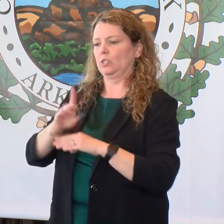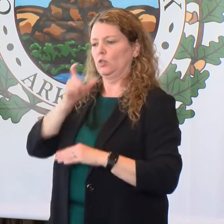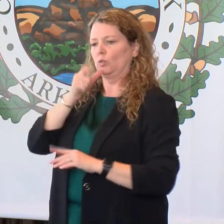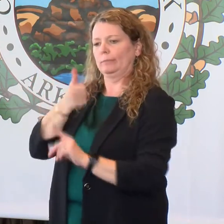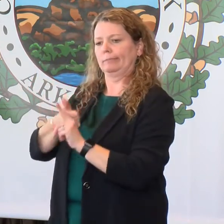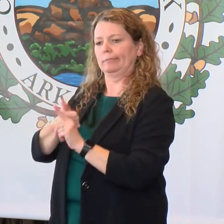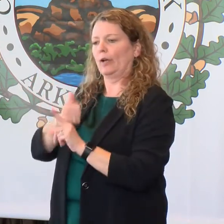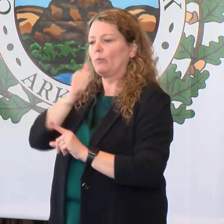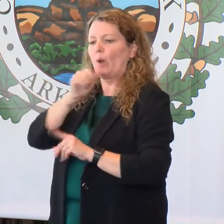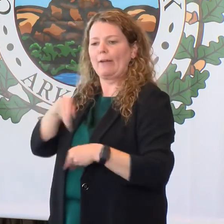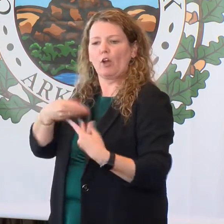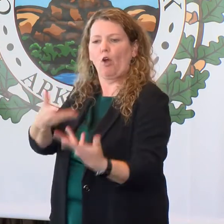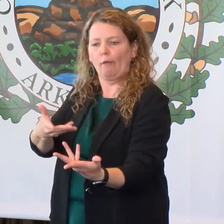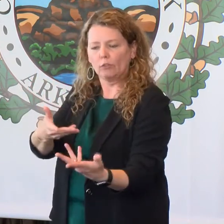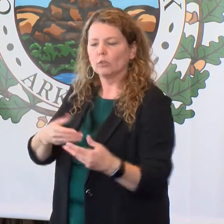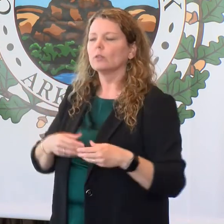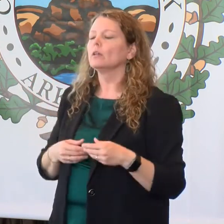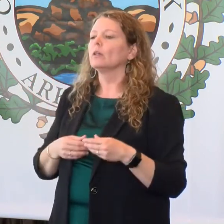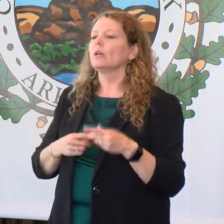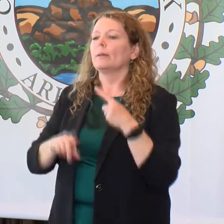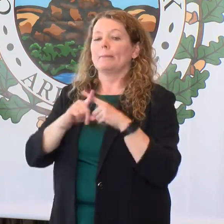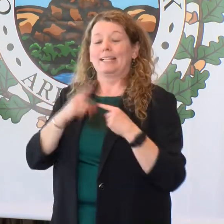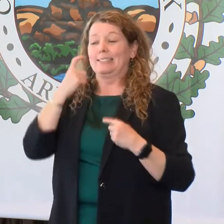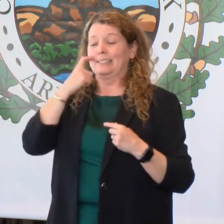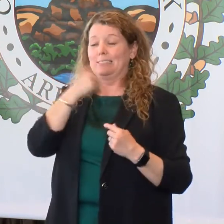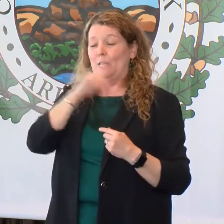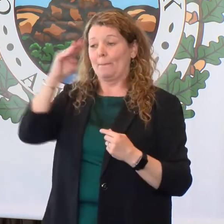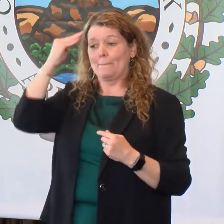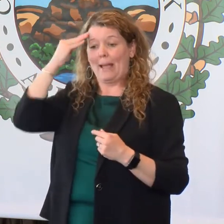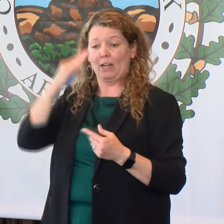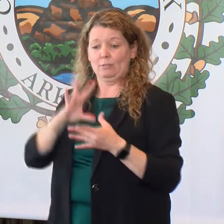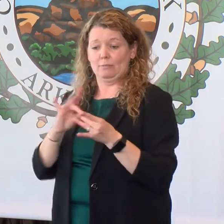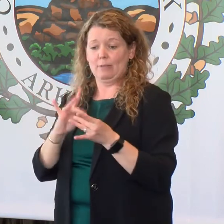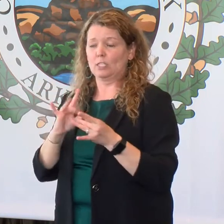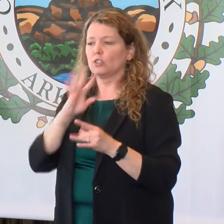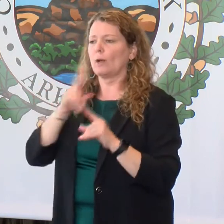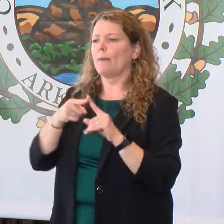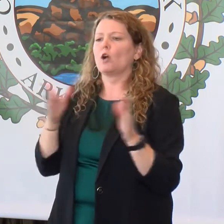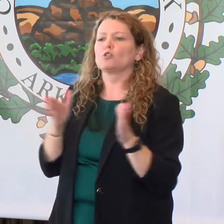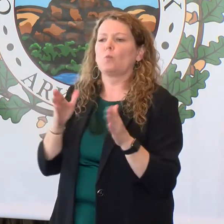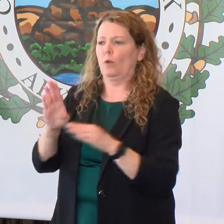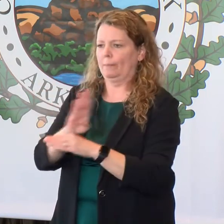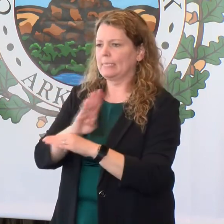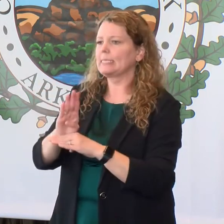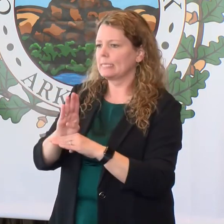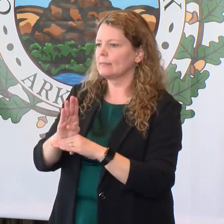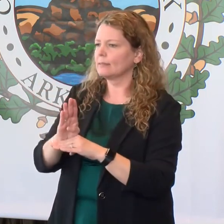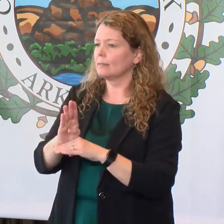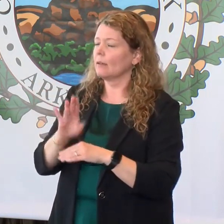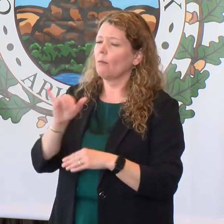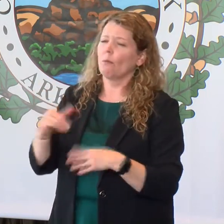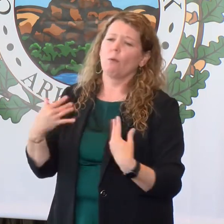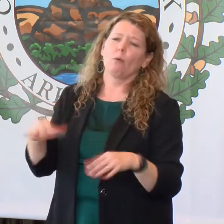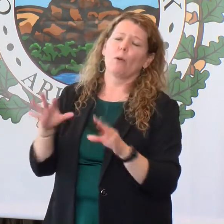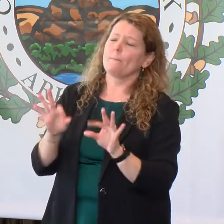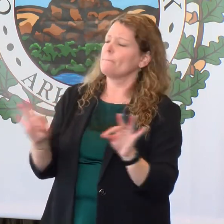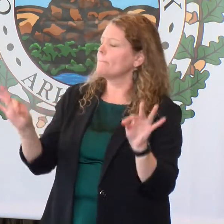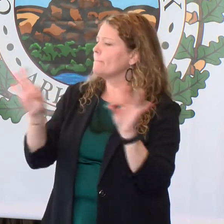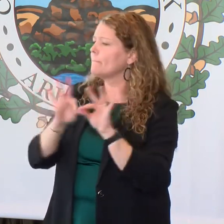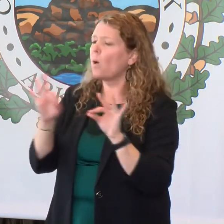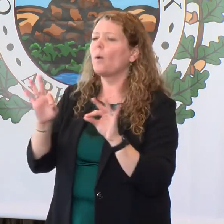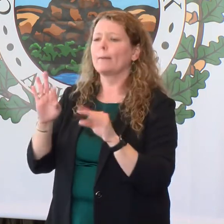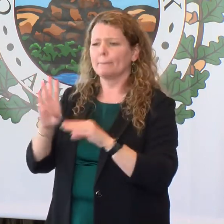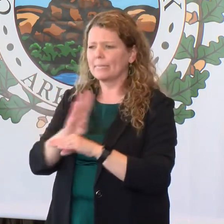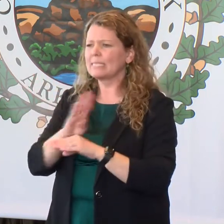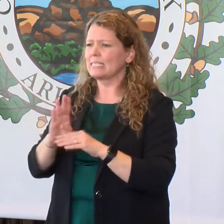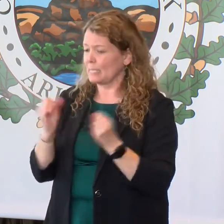just as the mayor mentioned about small businesses, these are some of the most important small businesses,